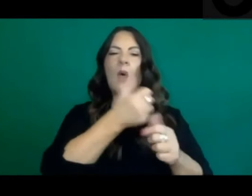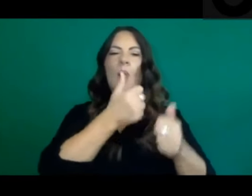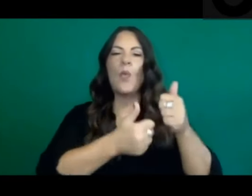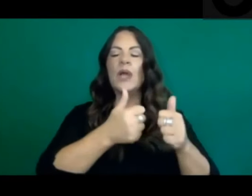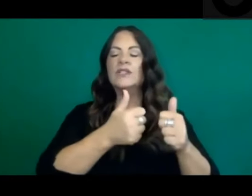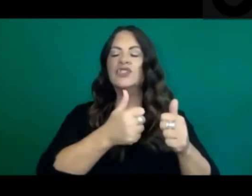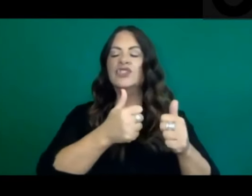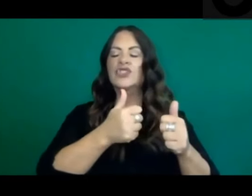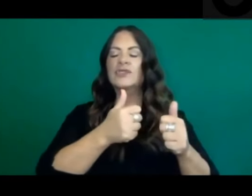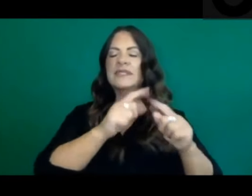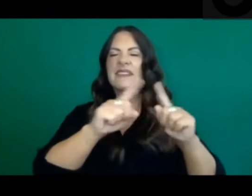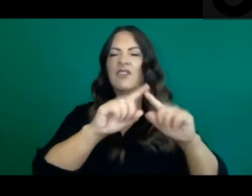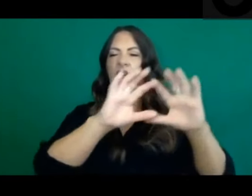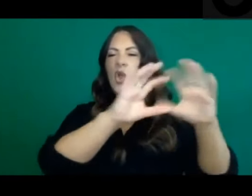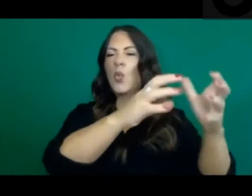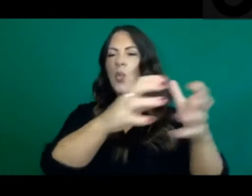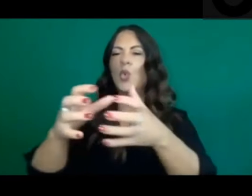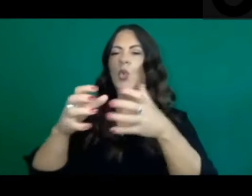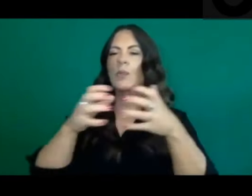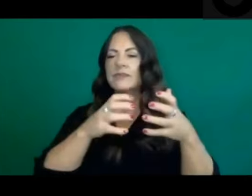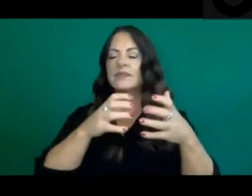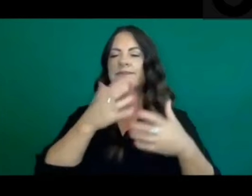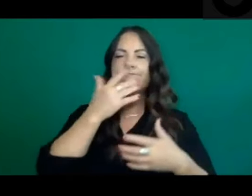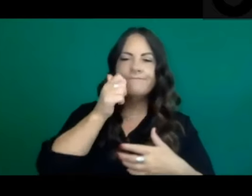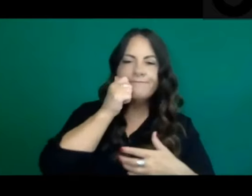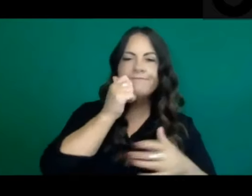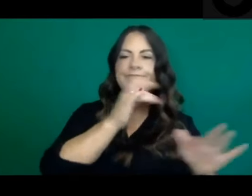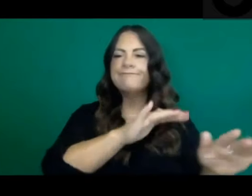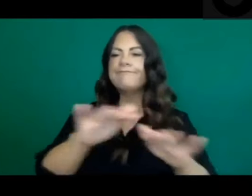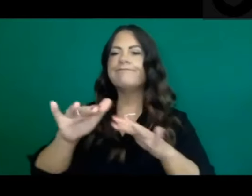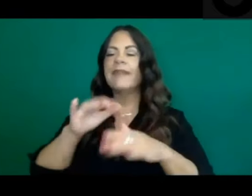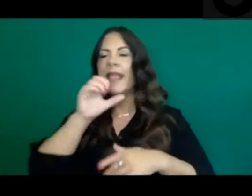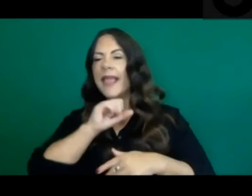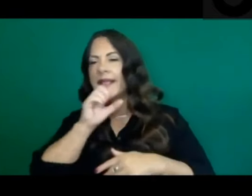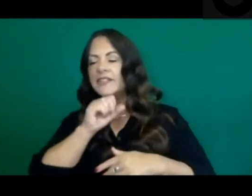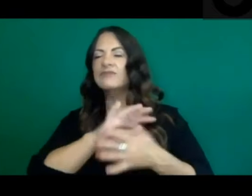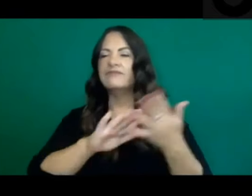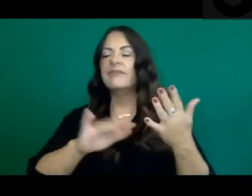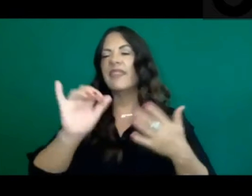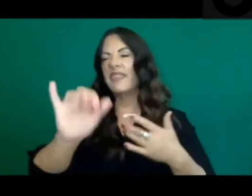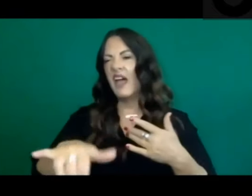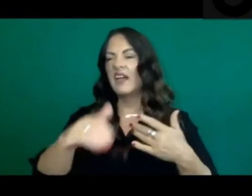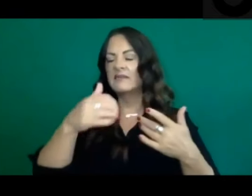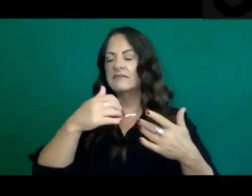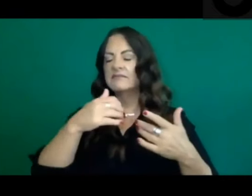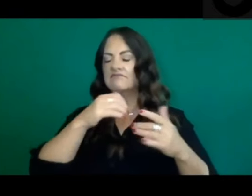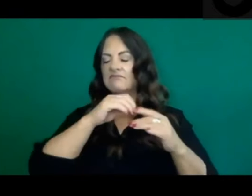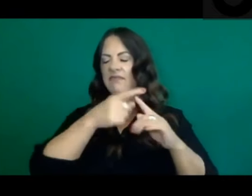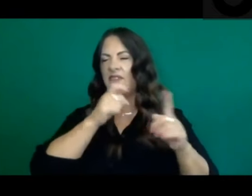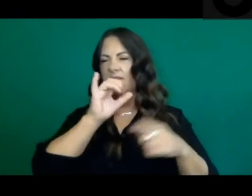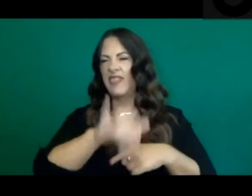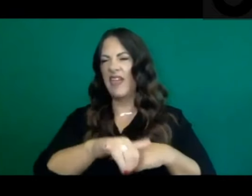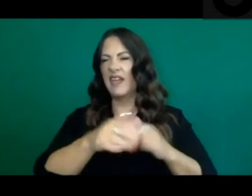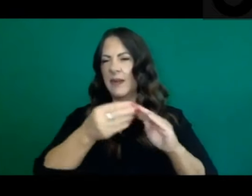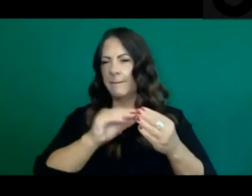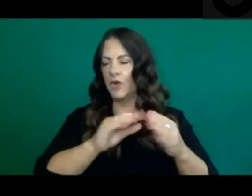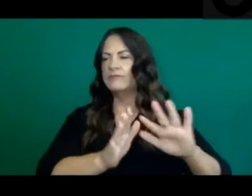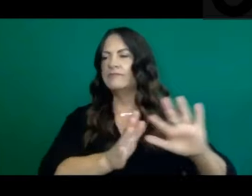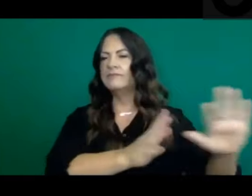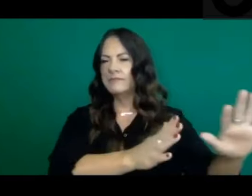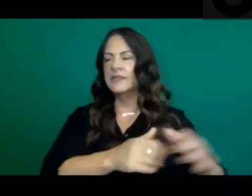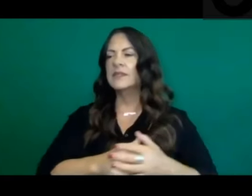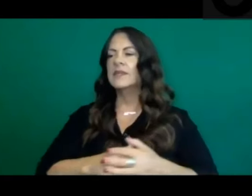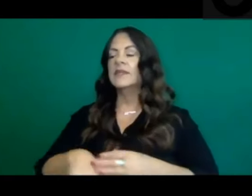the state. We can get to you the exact number of negative tests from that 295,000 backlog